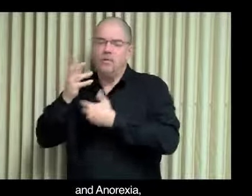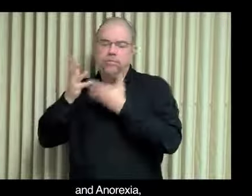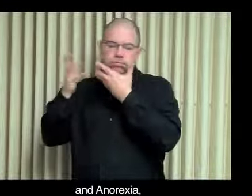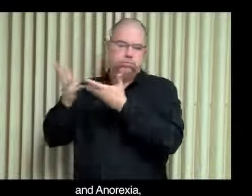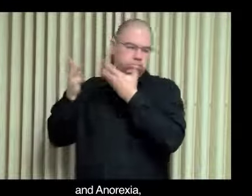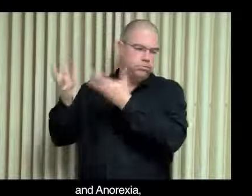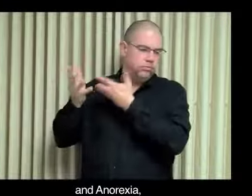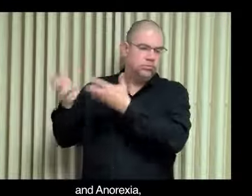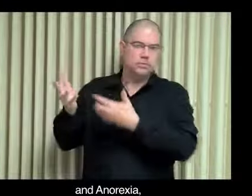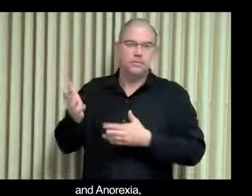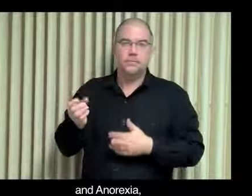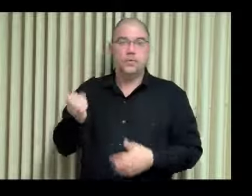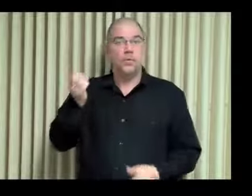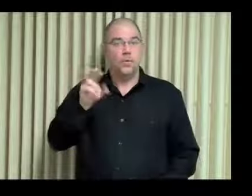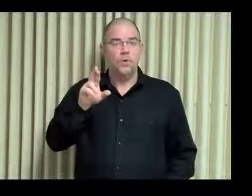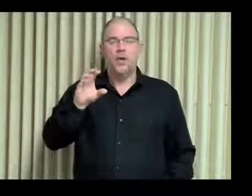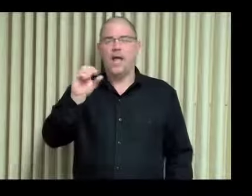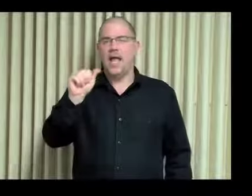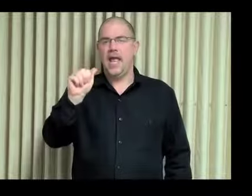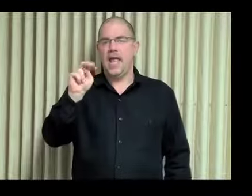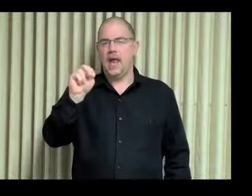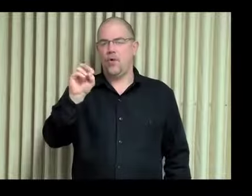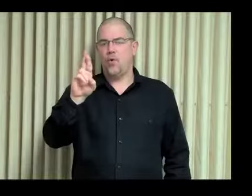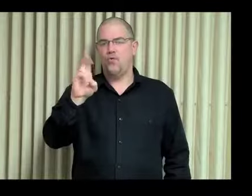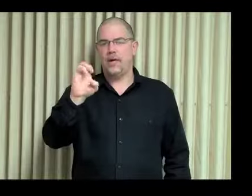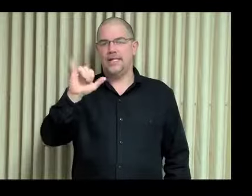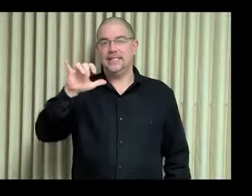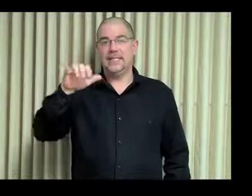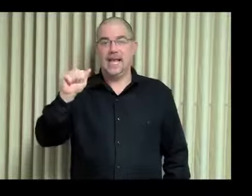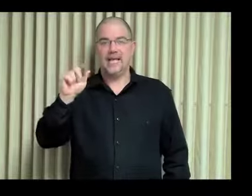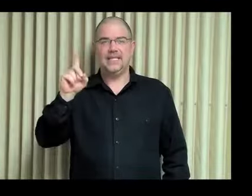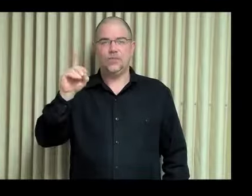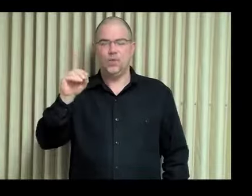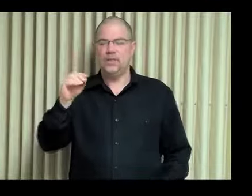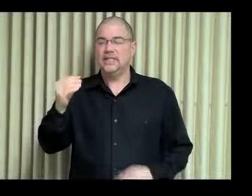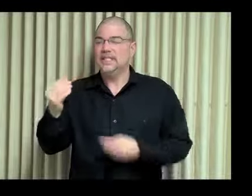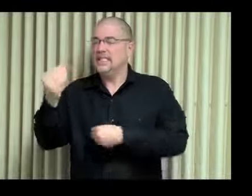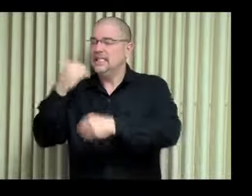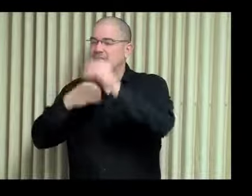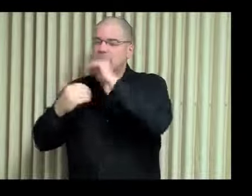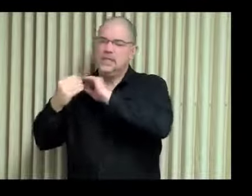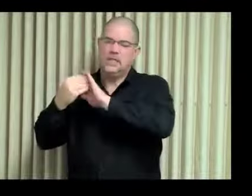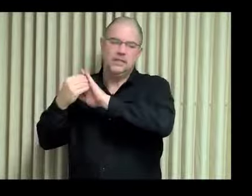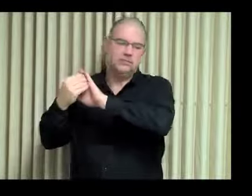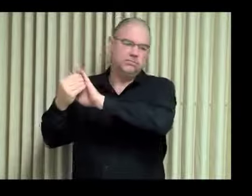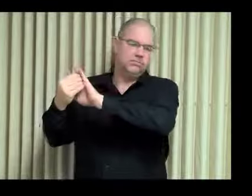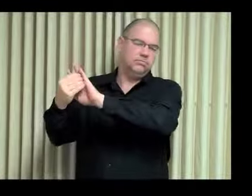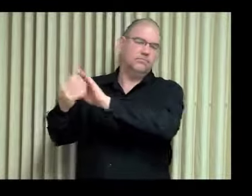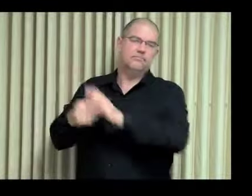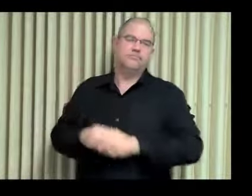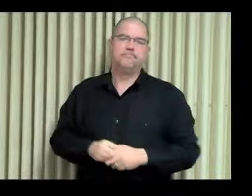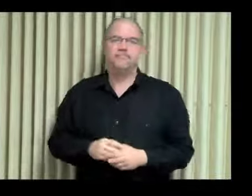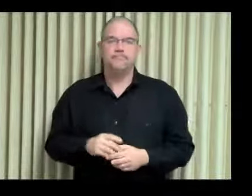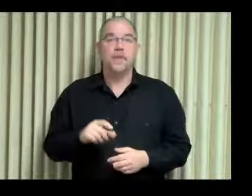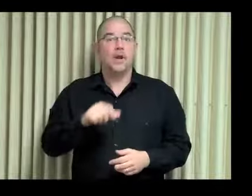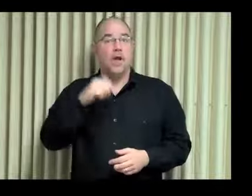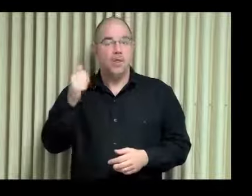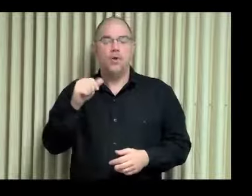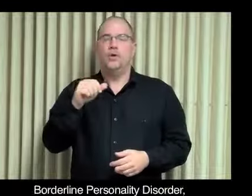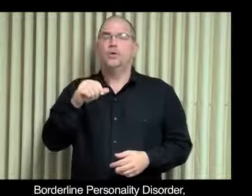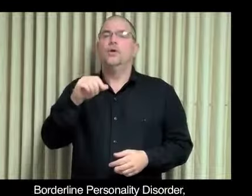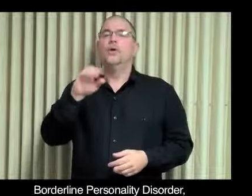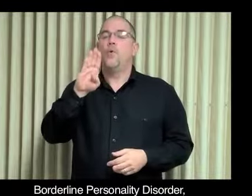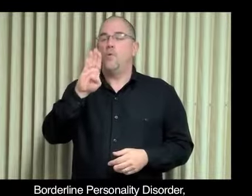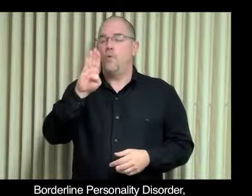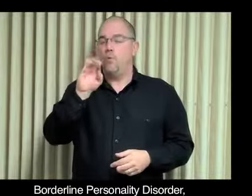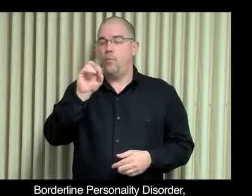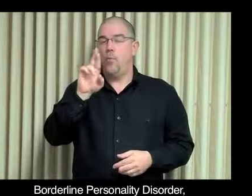borderline